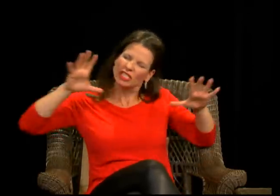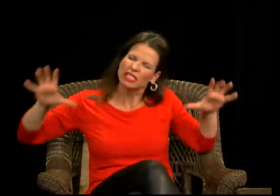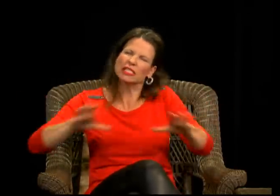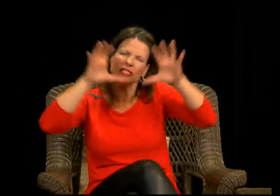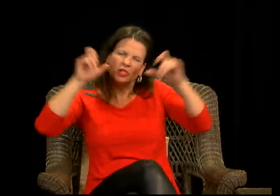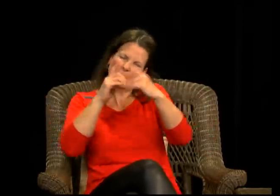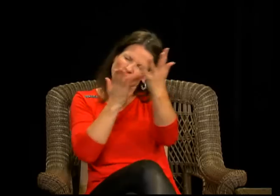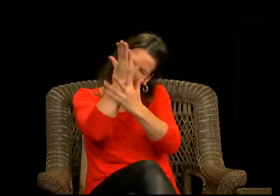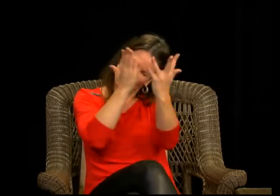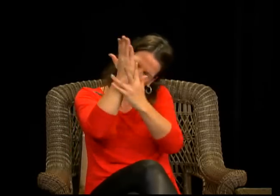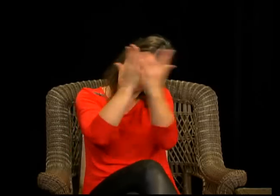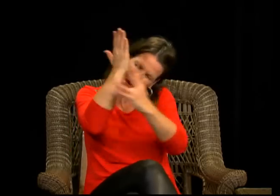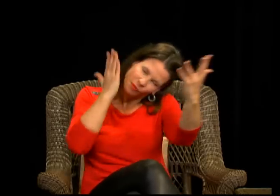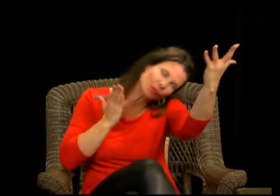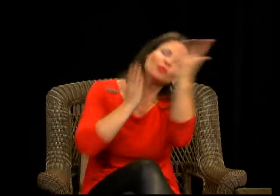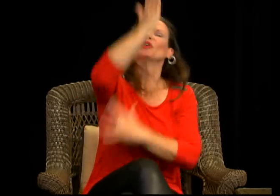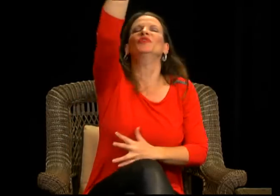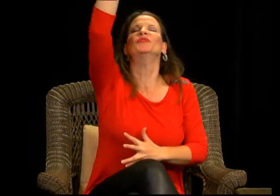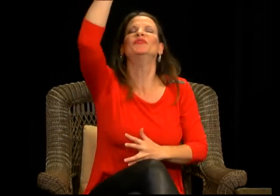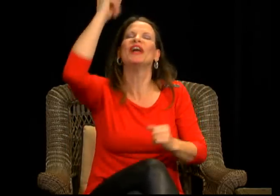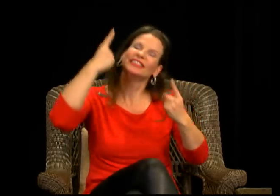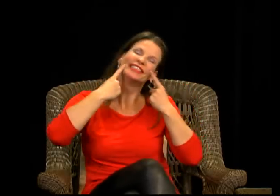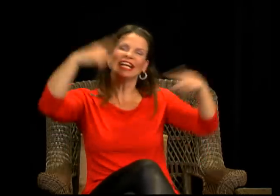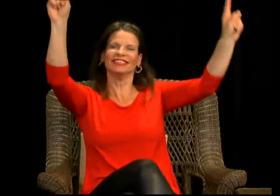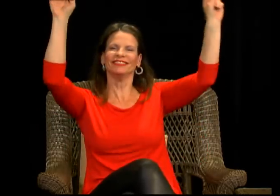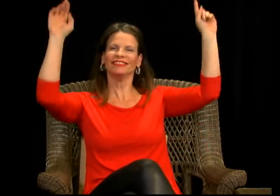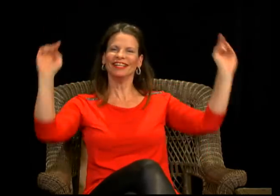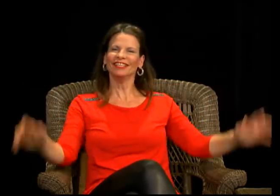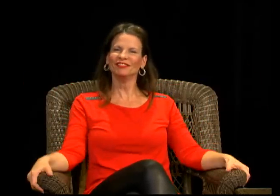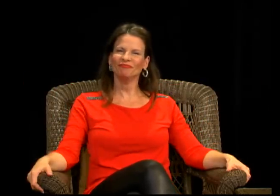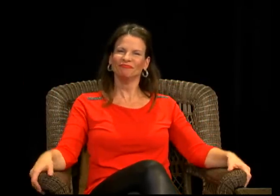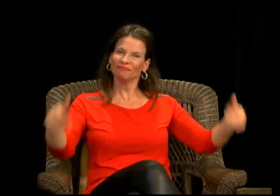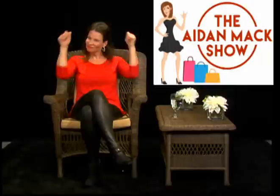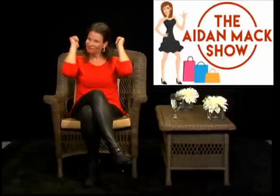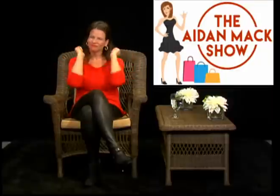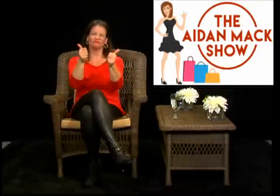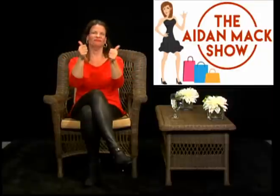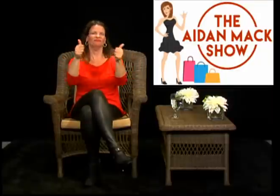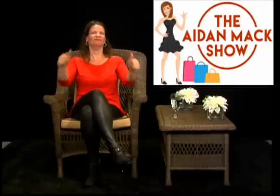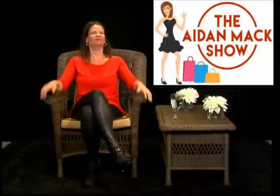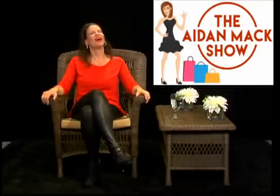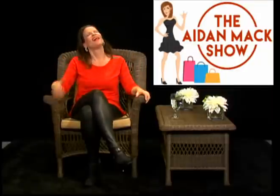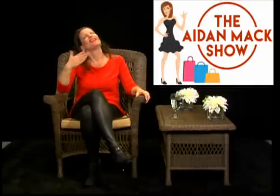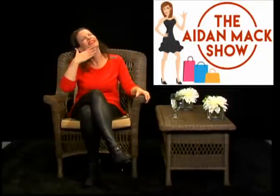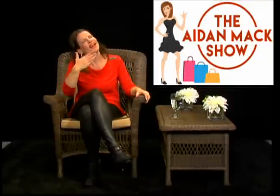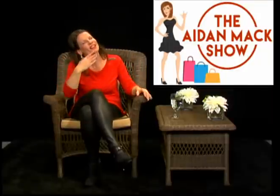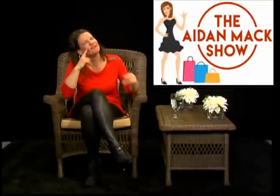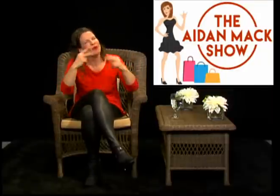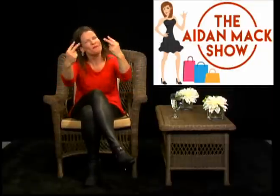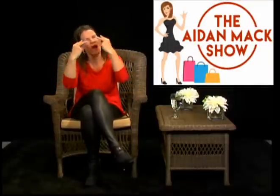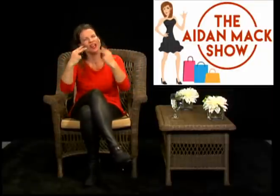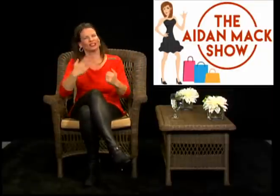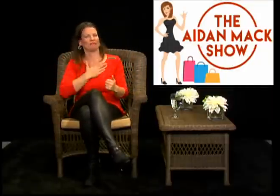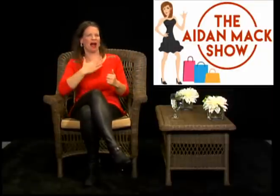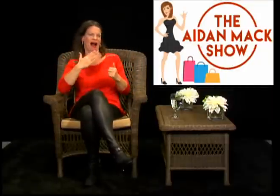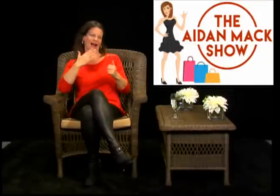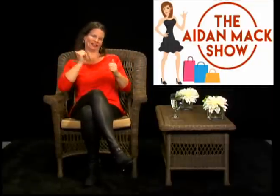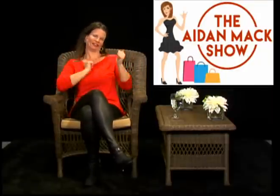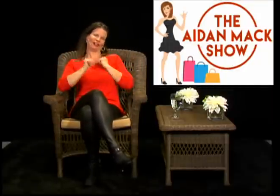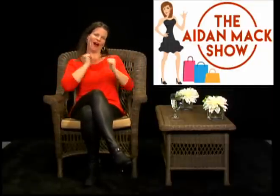inspirational to to show the amazing amounts of work that it took for them to succeed but they made it out there